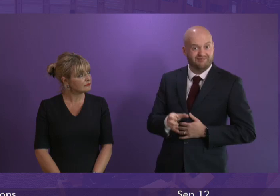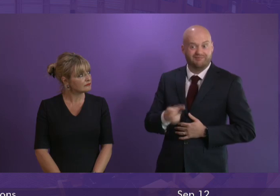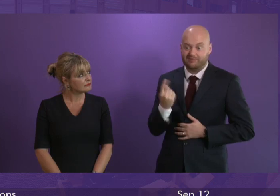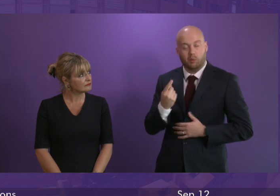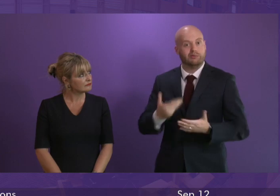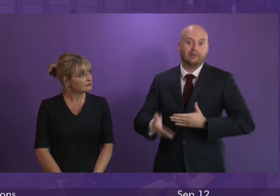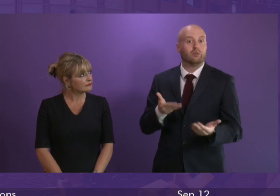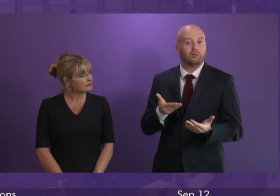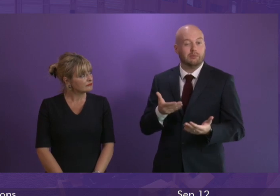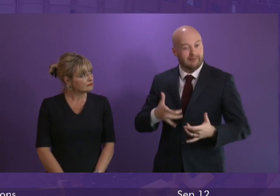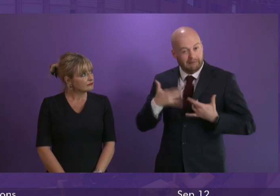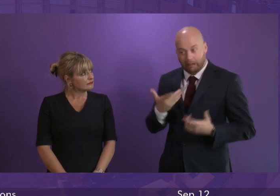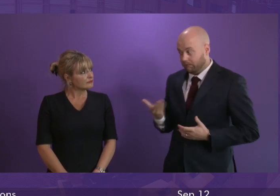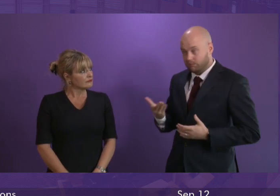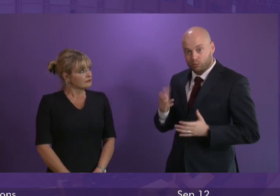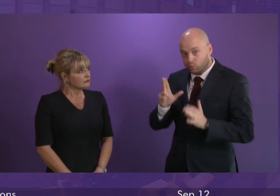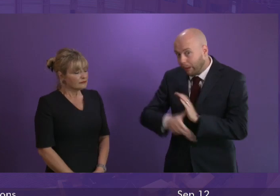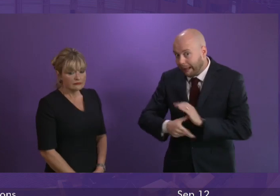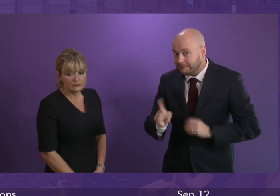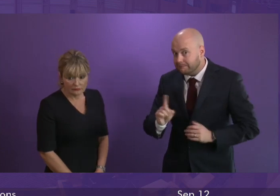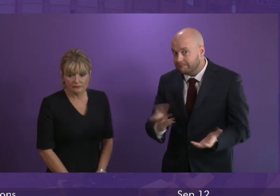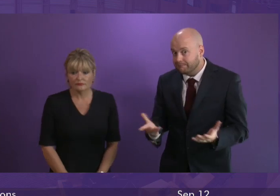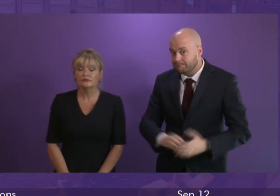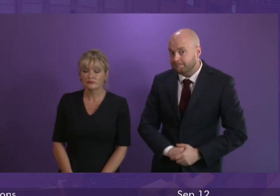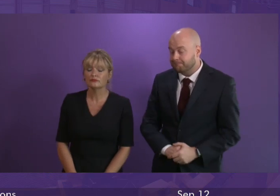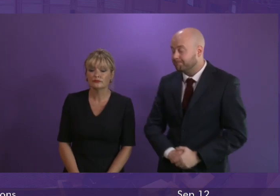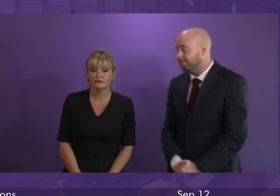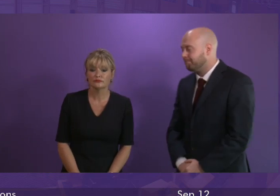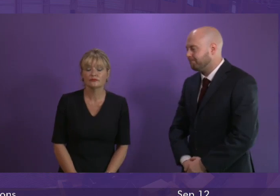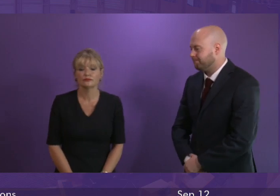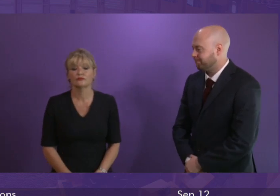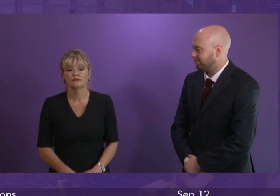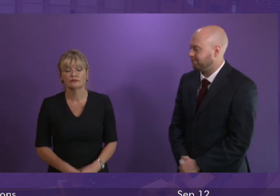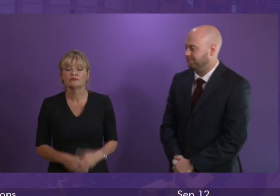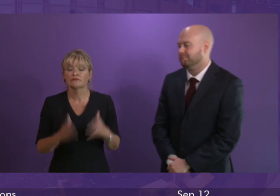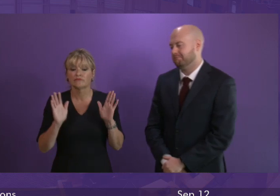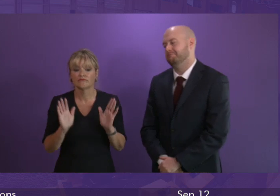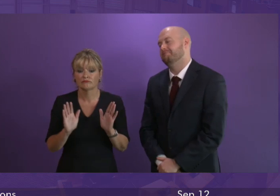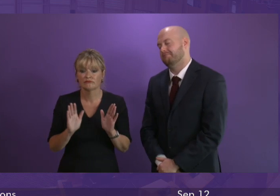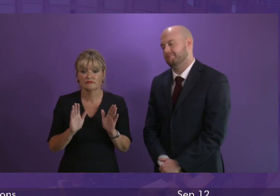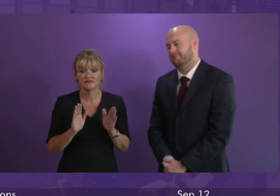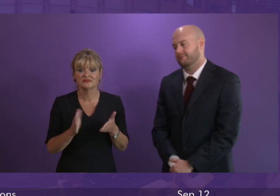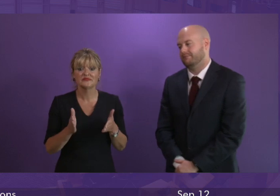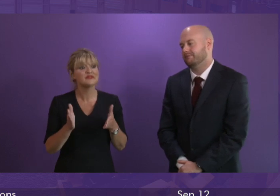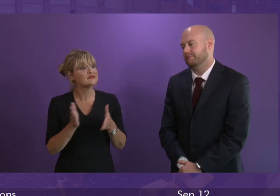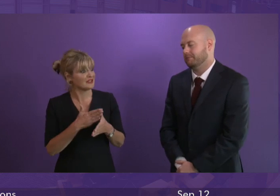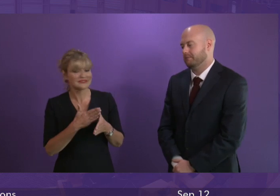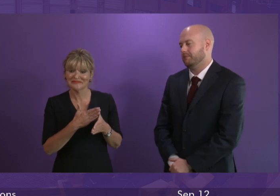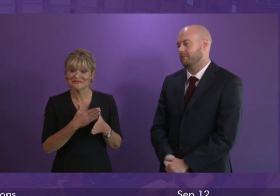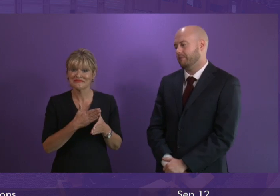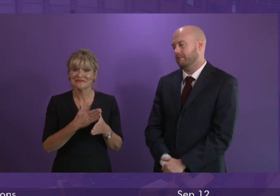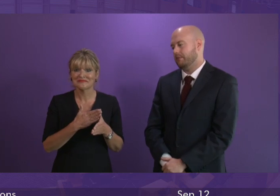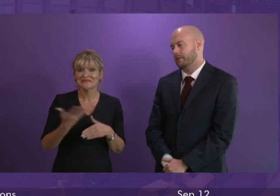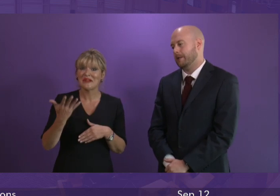this just too little, too late? First Minister. Well, first of all, can I take the opportunity also to